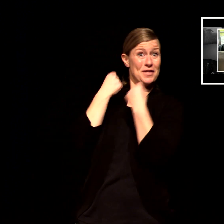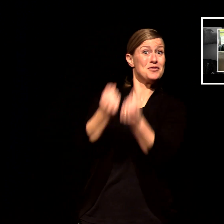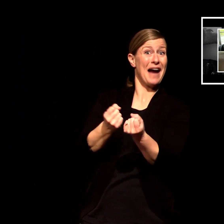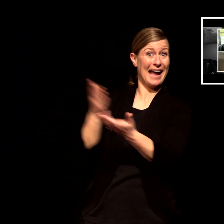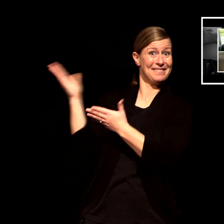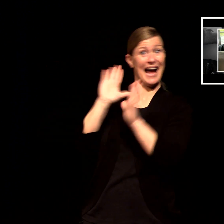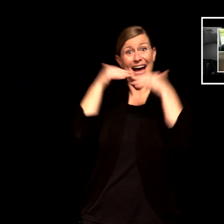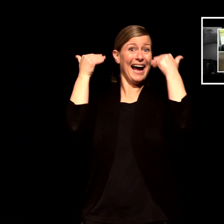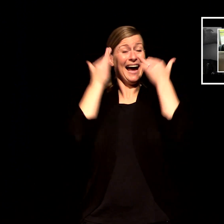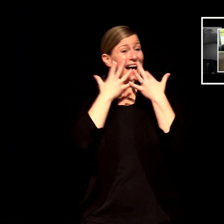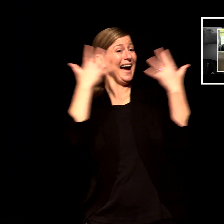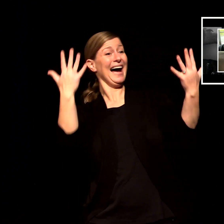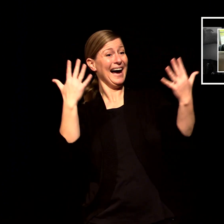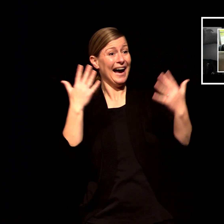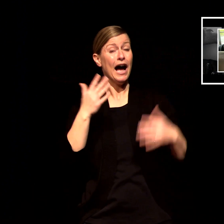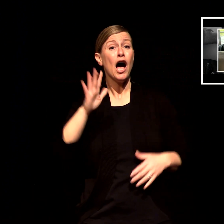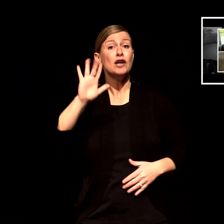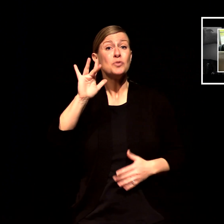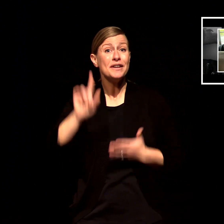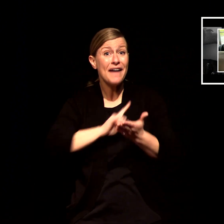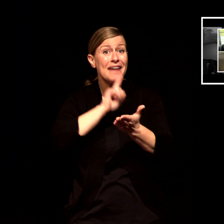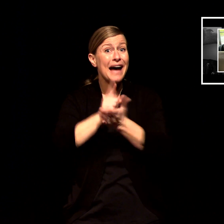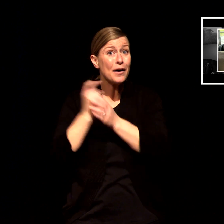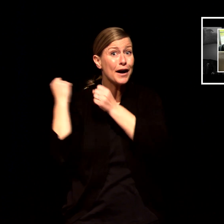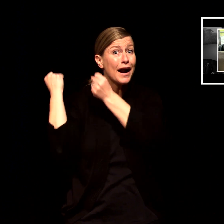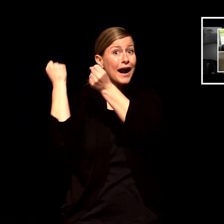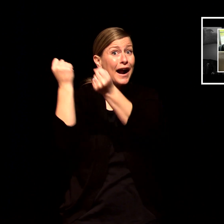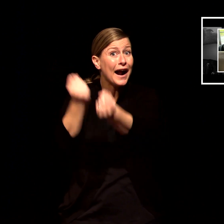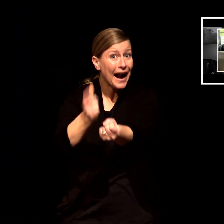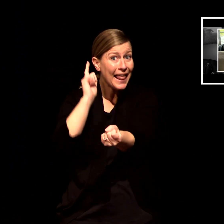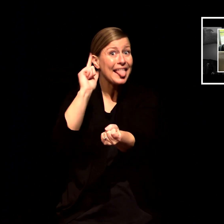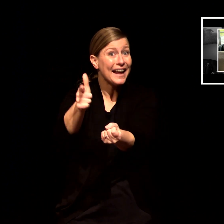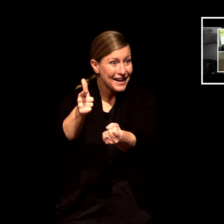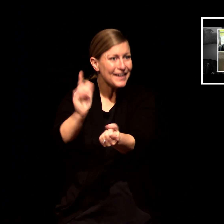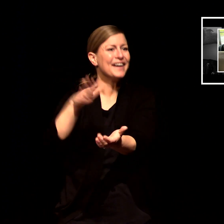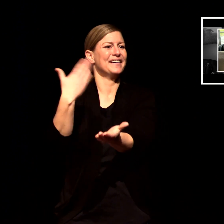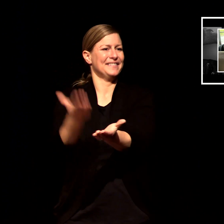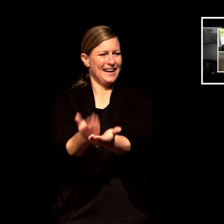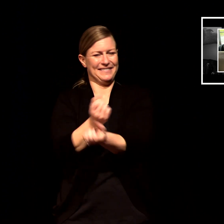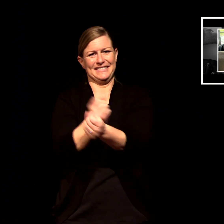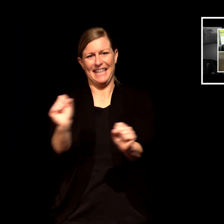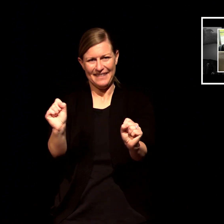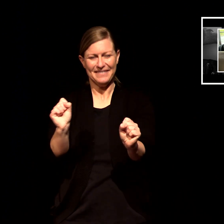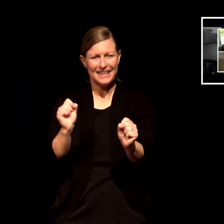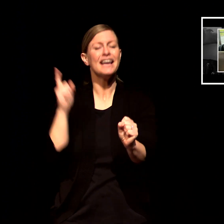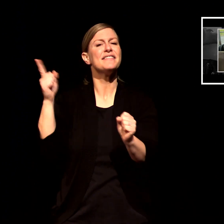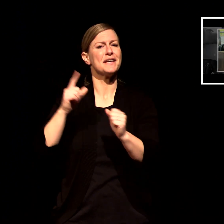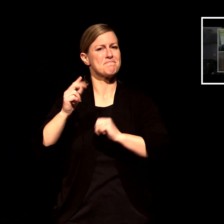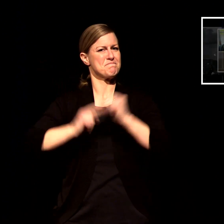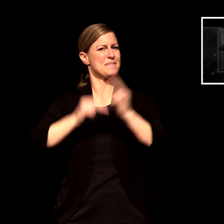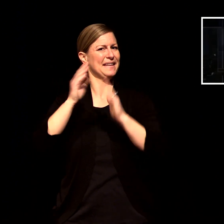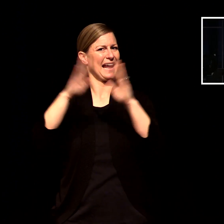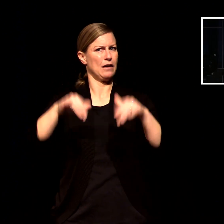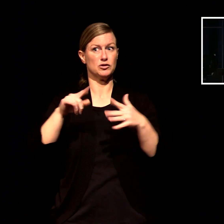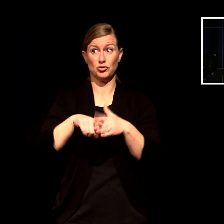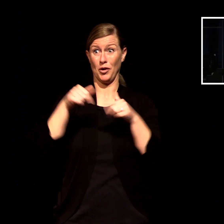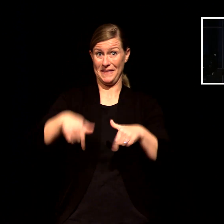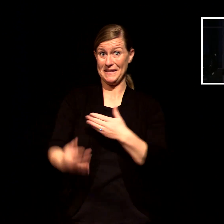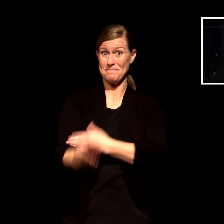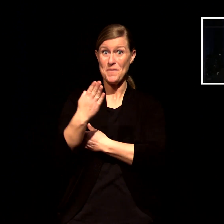25 hours later they are there safely and they're actually on the house builds this morning starting their work and so we